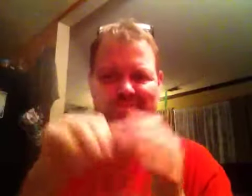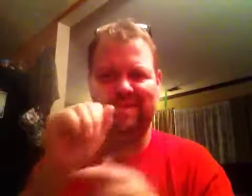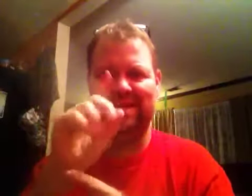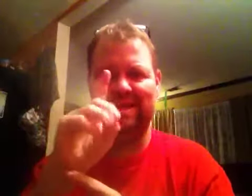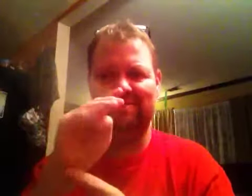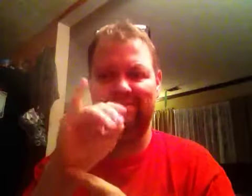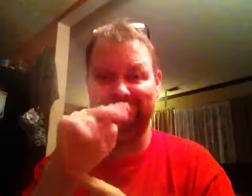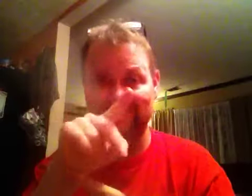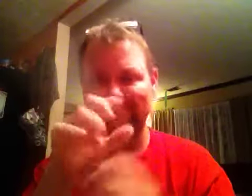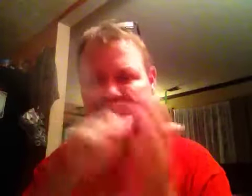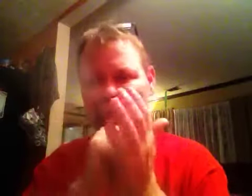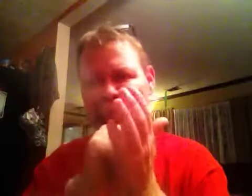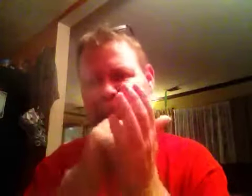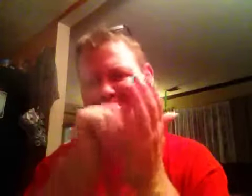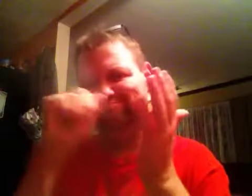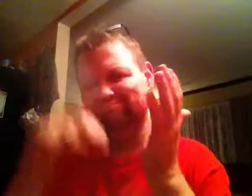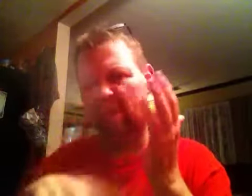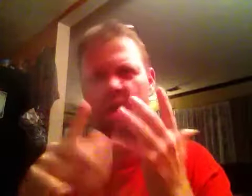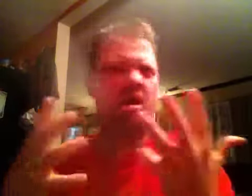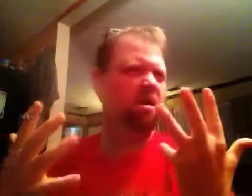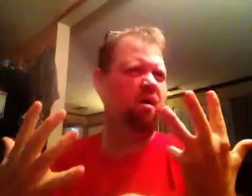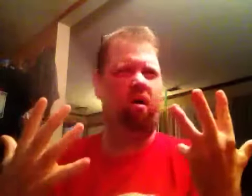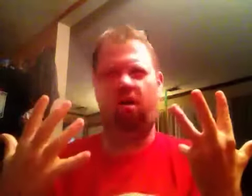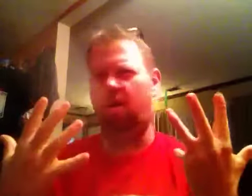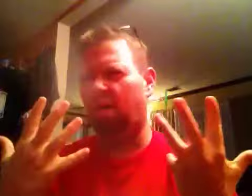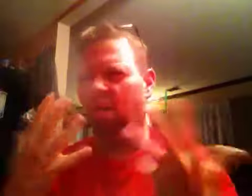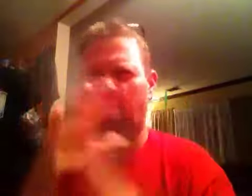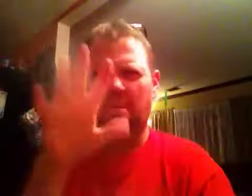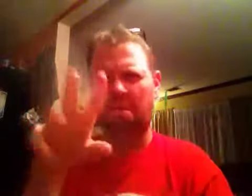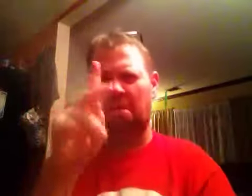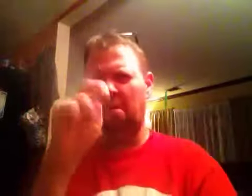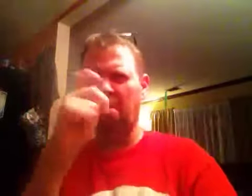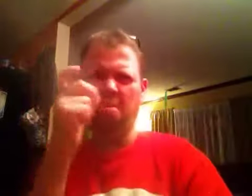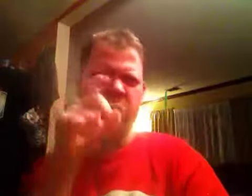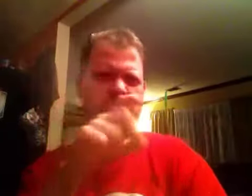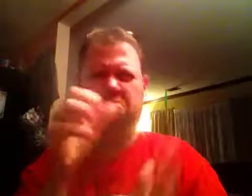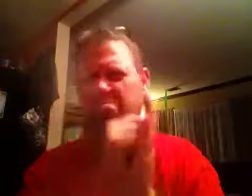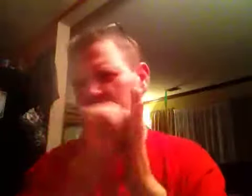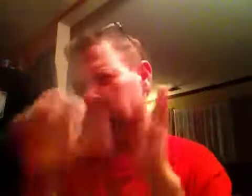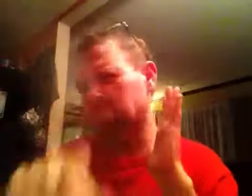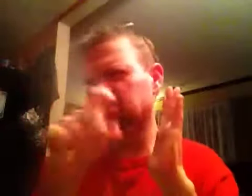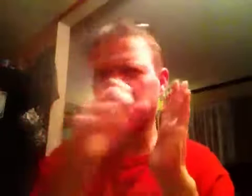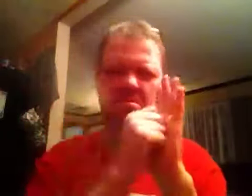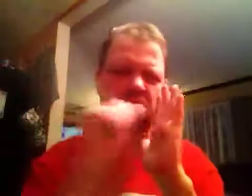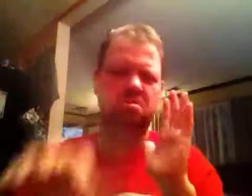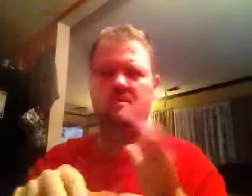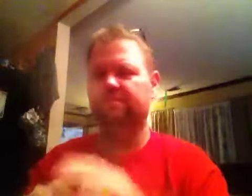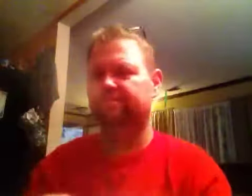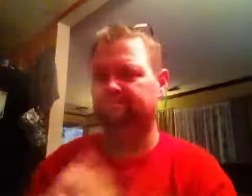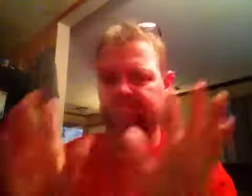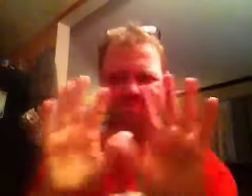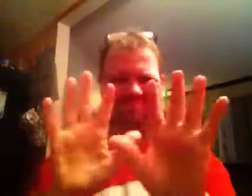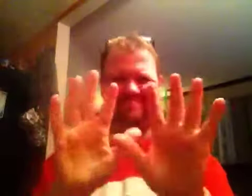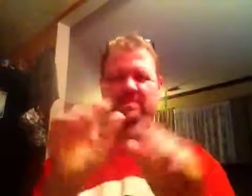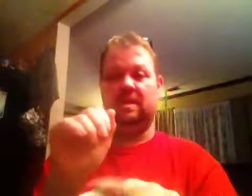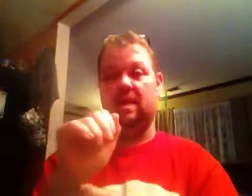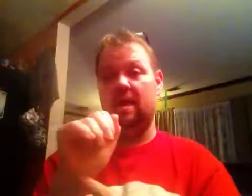peaceful, unproductive, and you could help me accomplish that. So you're accepting the position as to your son? Is there a good night to be soon? Mom,